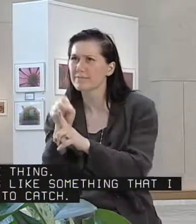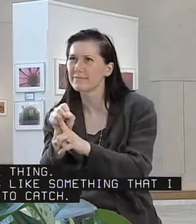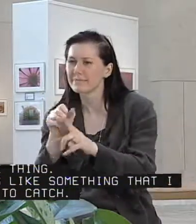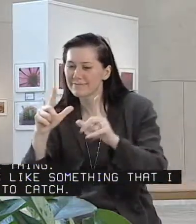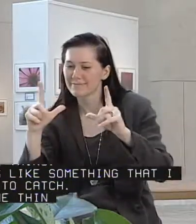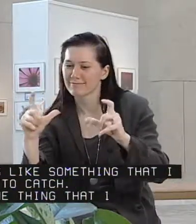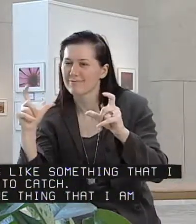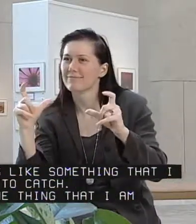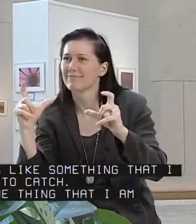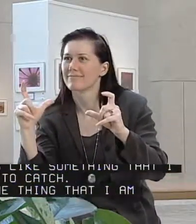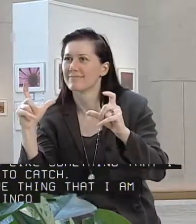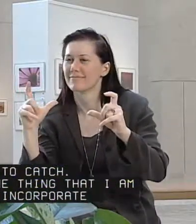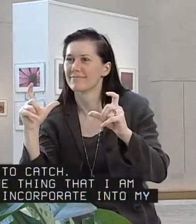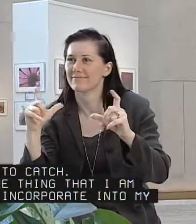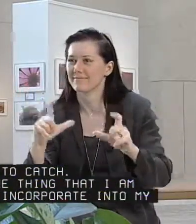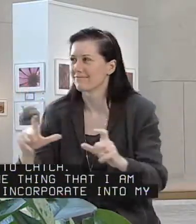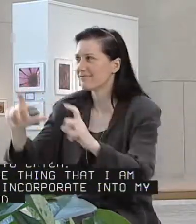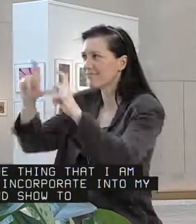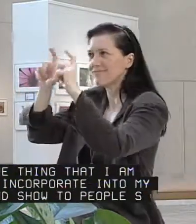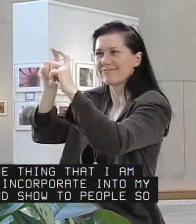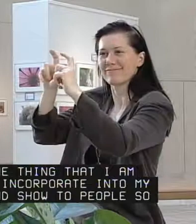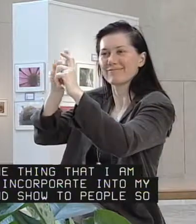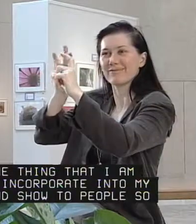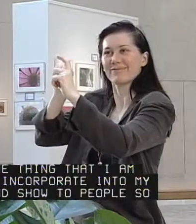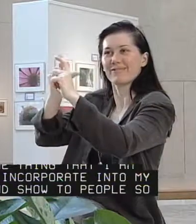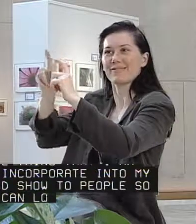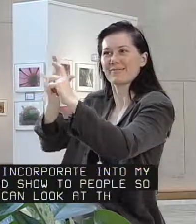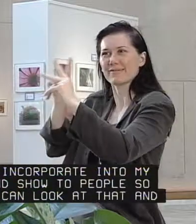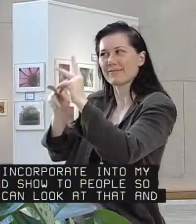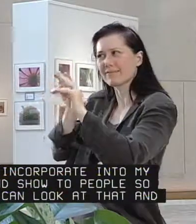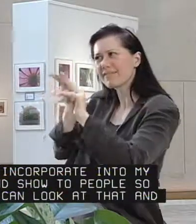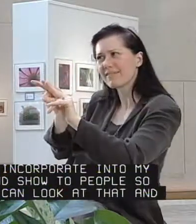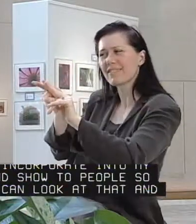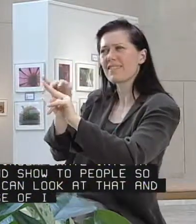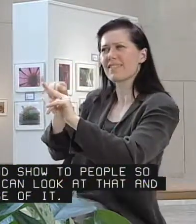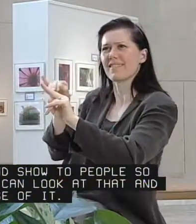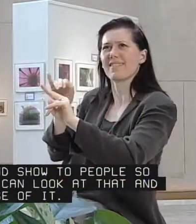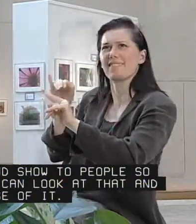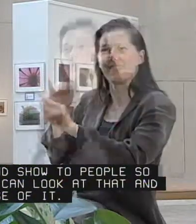That's the thing I'm trying to incorporate into my artwork and show to people so that they can look at that and get a sense of it.